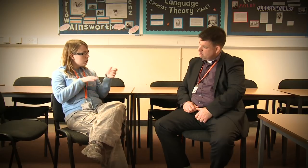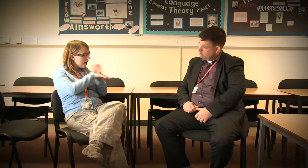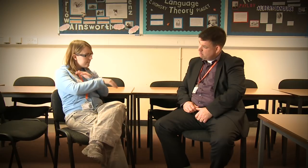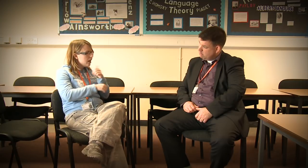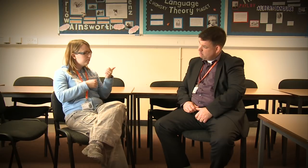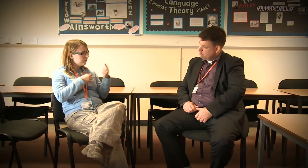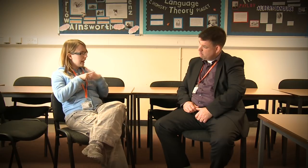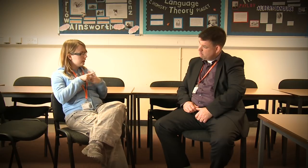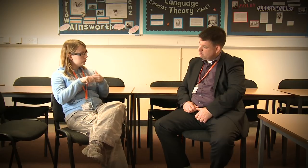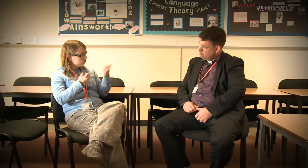a lot compared with before.